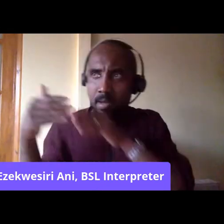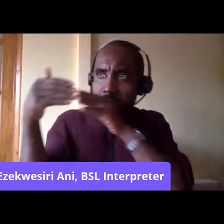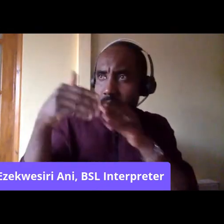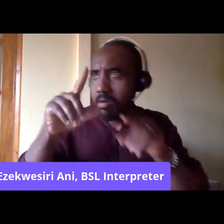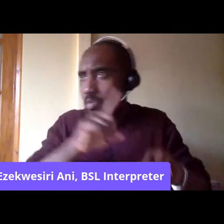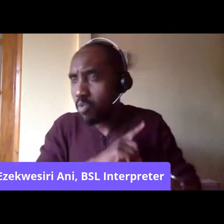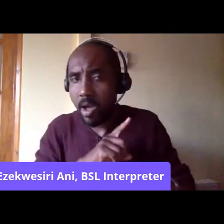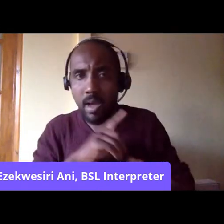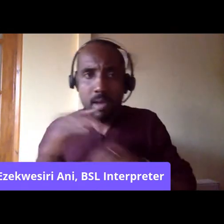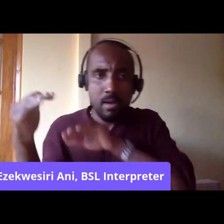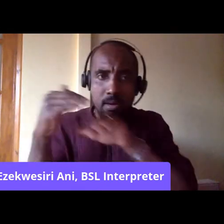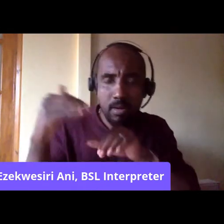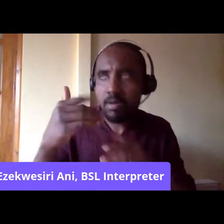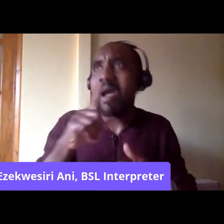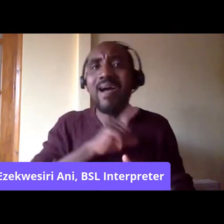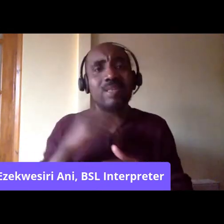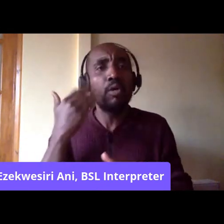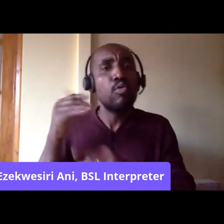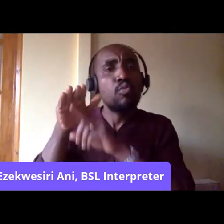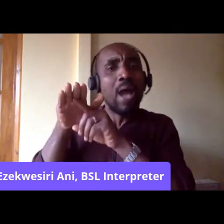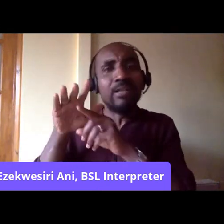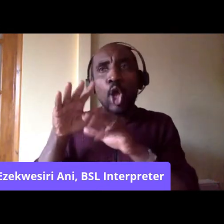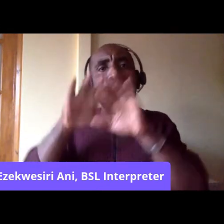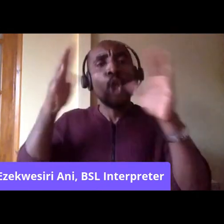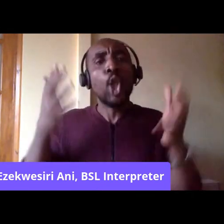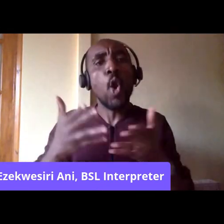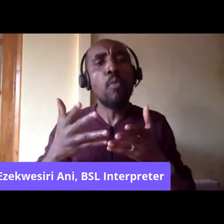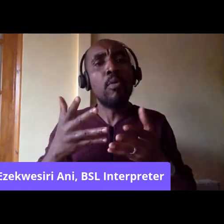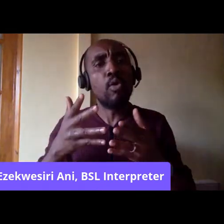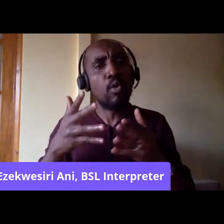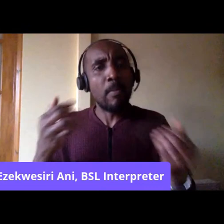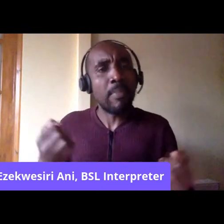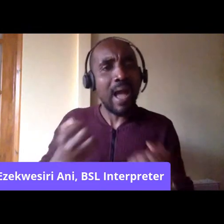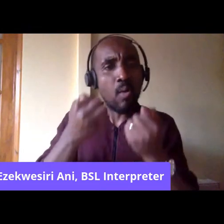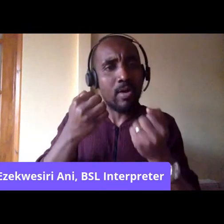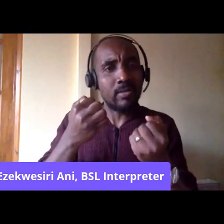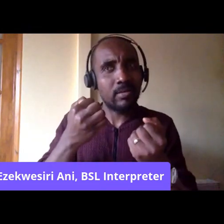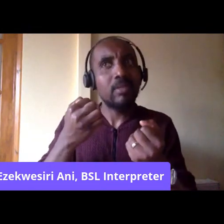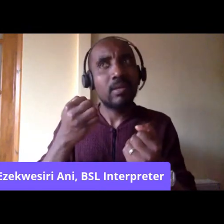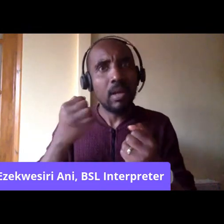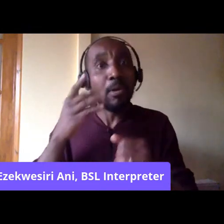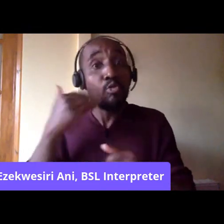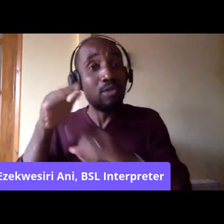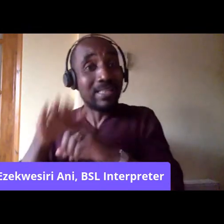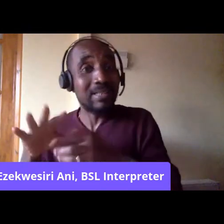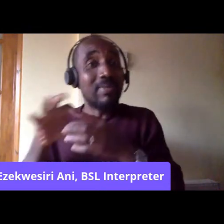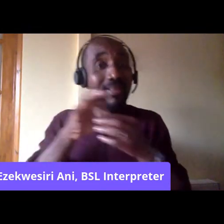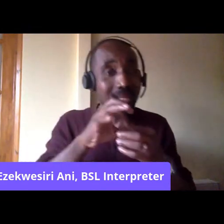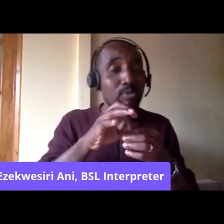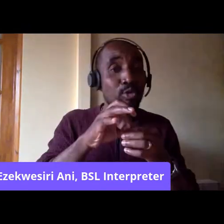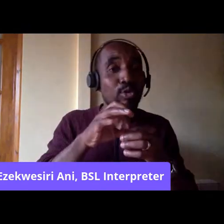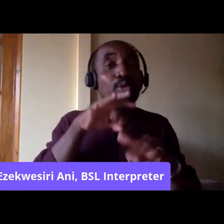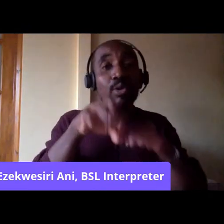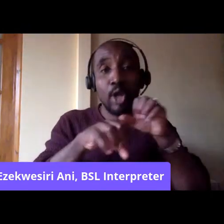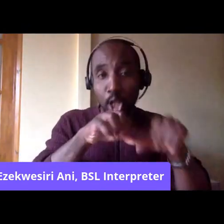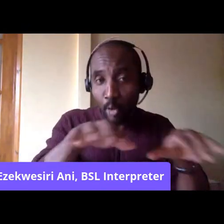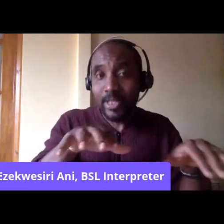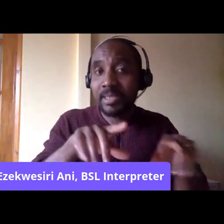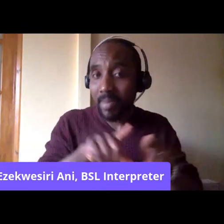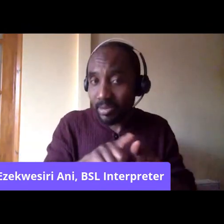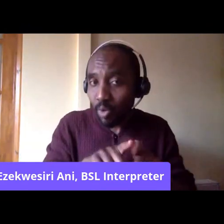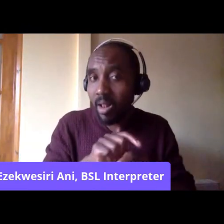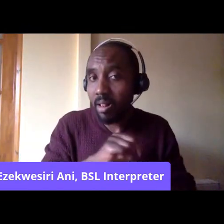that racism was not only just linked to colonialism, but that it's a continuing aspect of